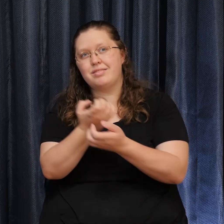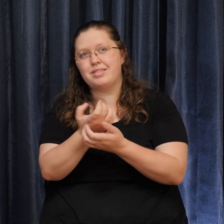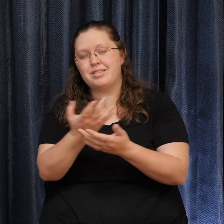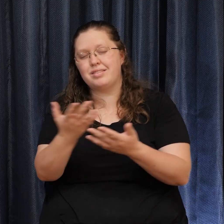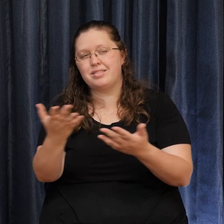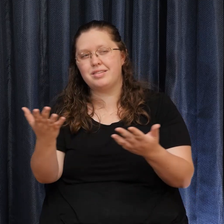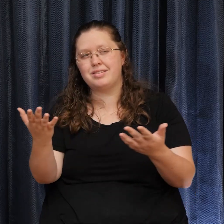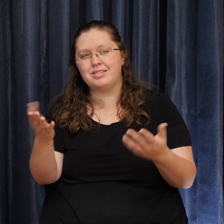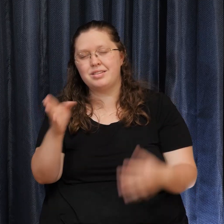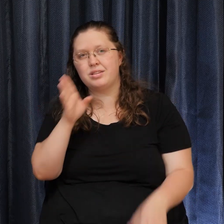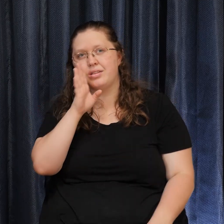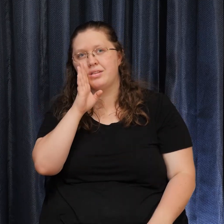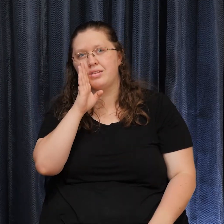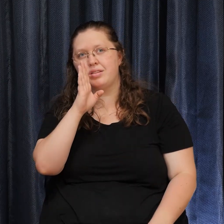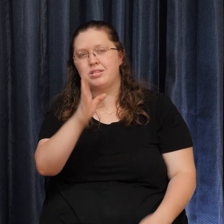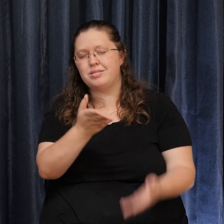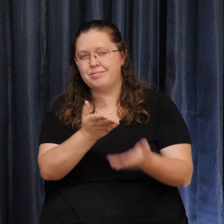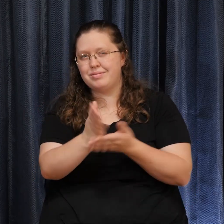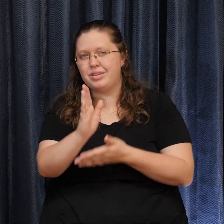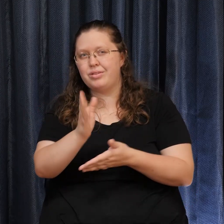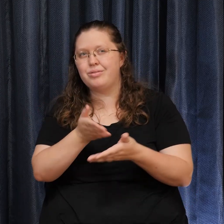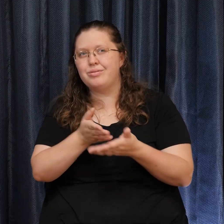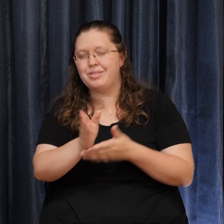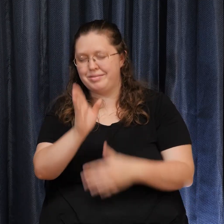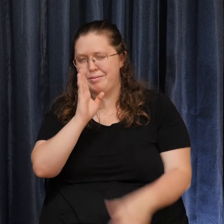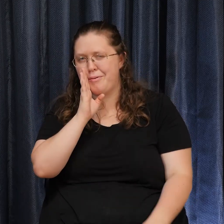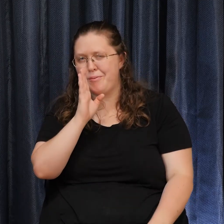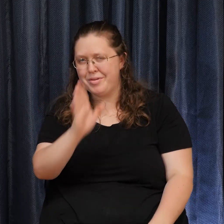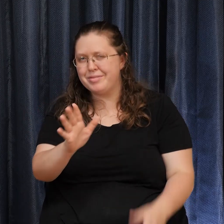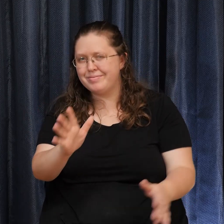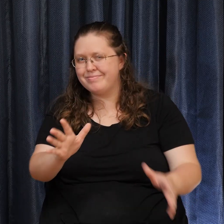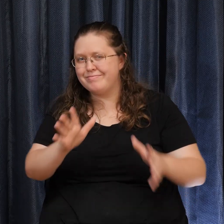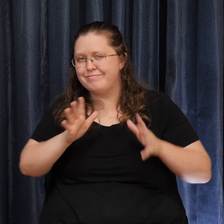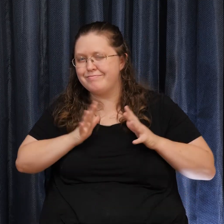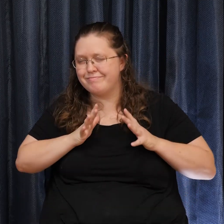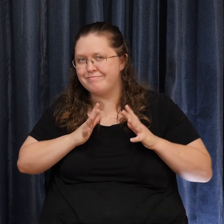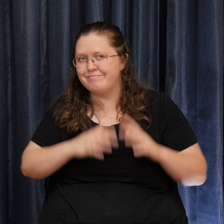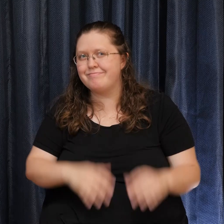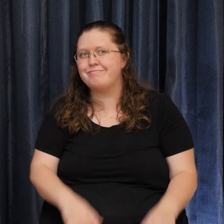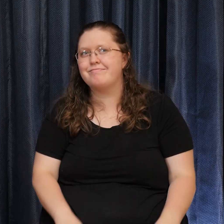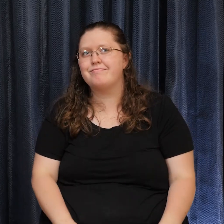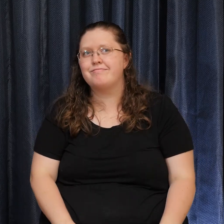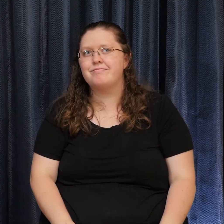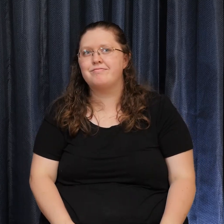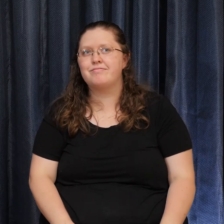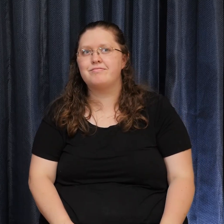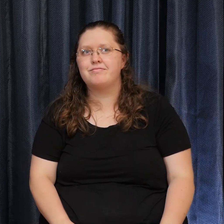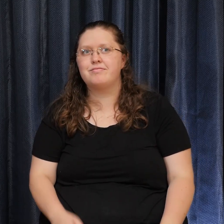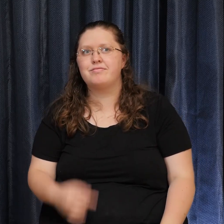morning I say I Don't worry